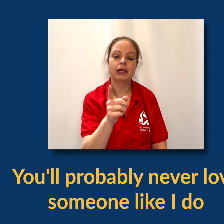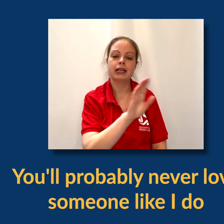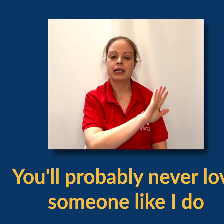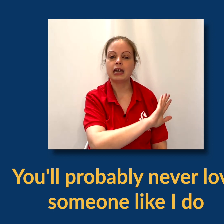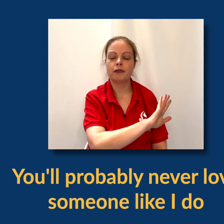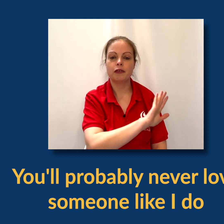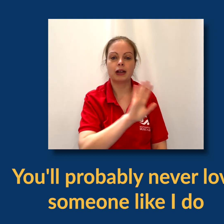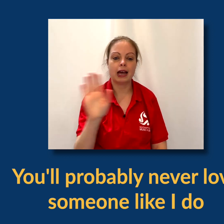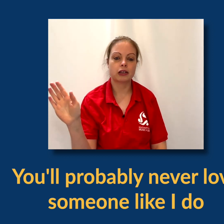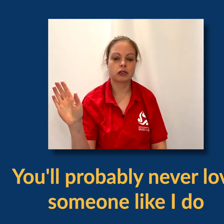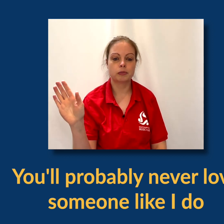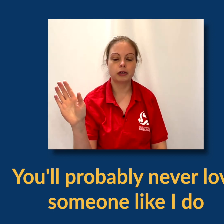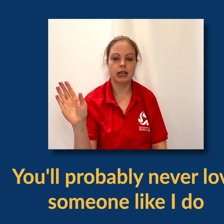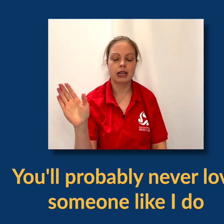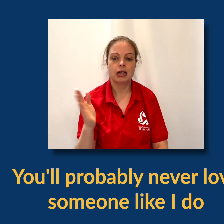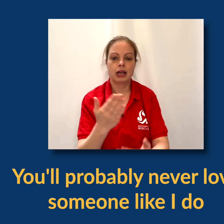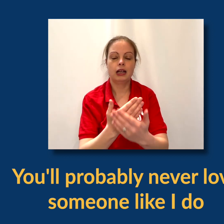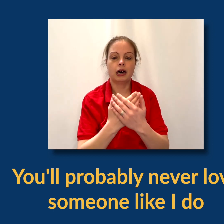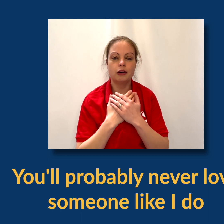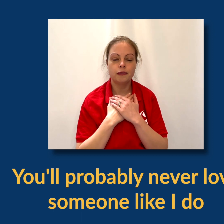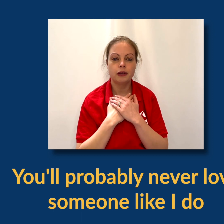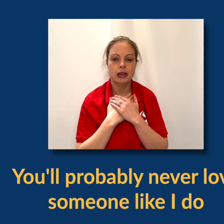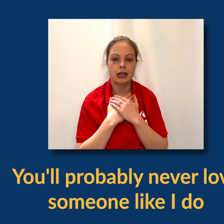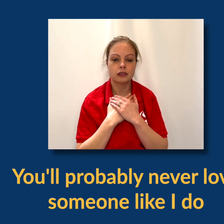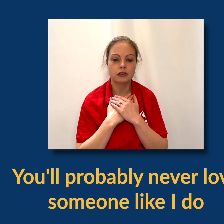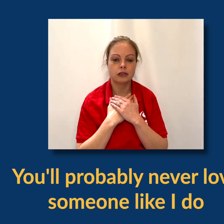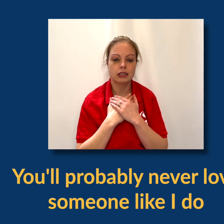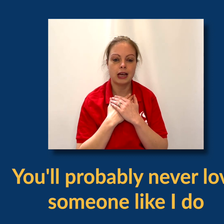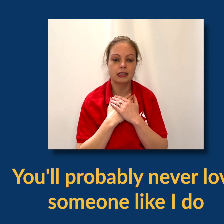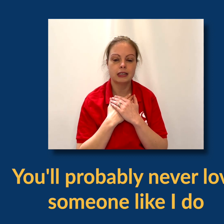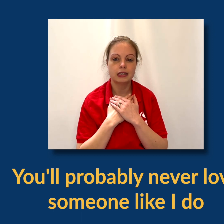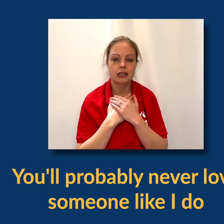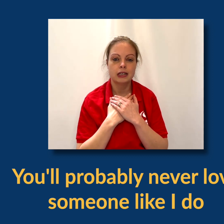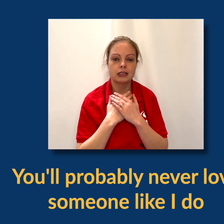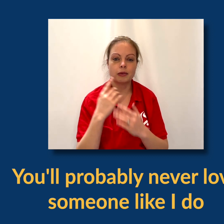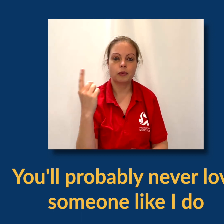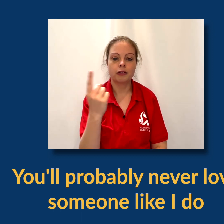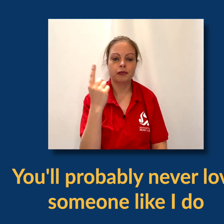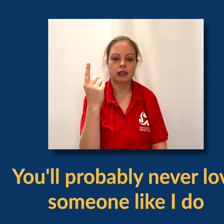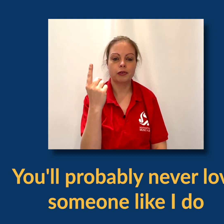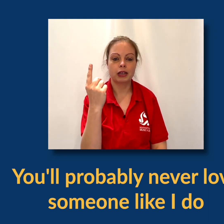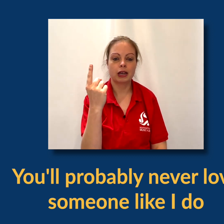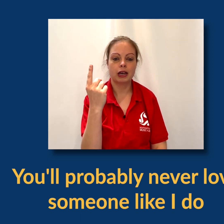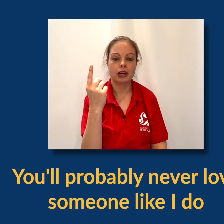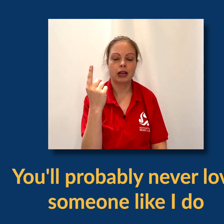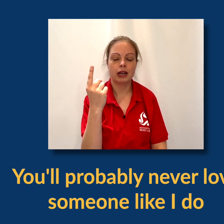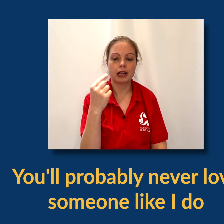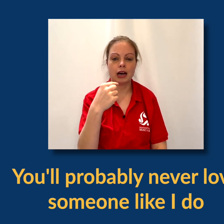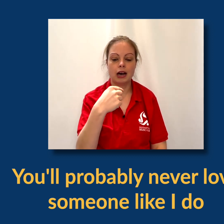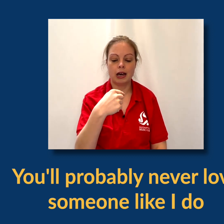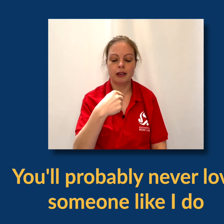you're probably never flat hand across your body, love, hands on your chest, someone, first finger